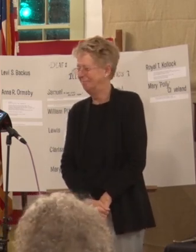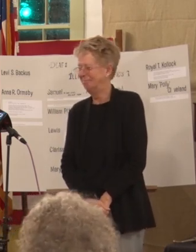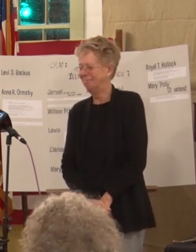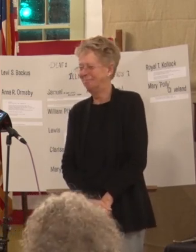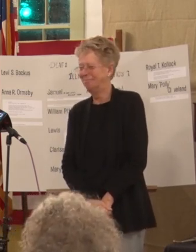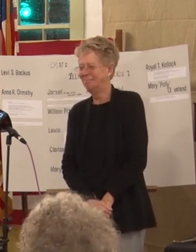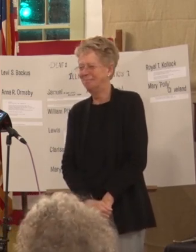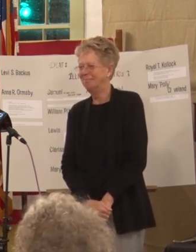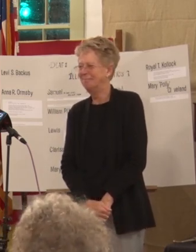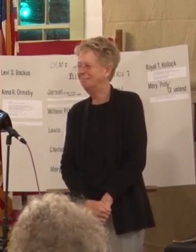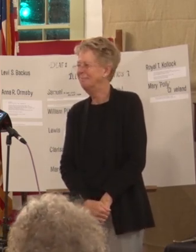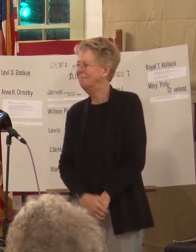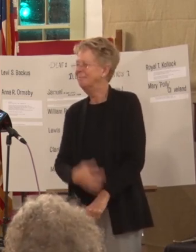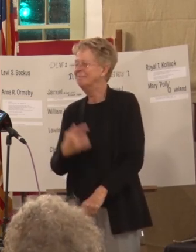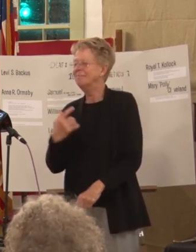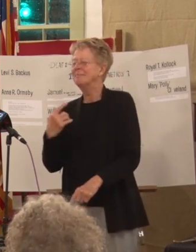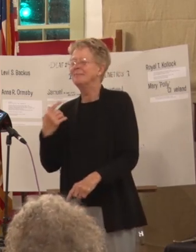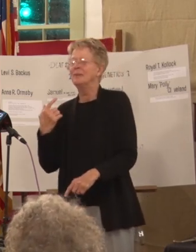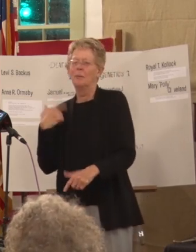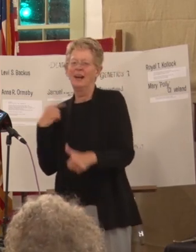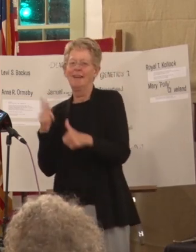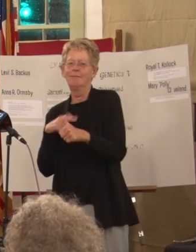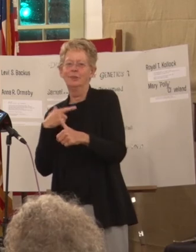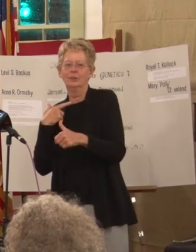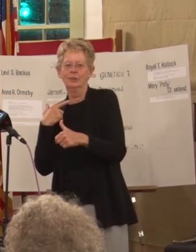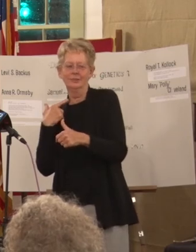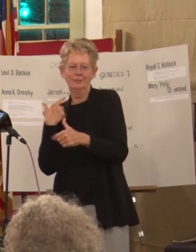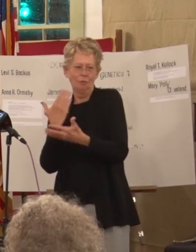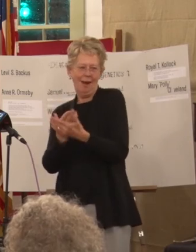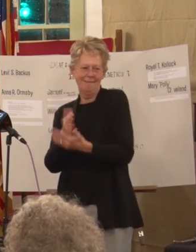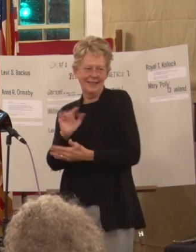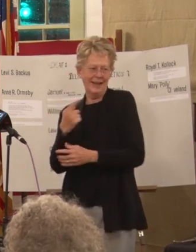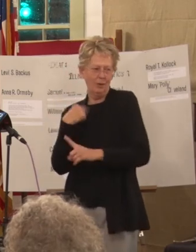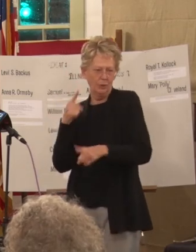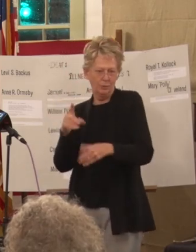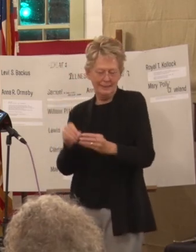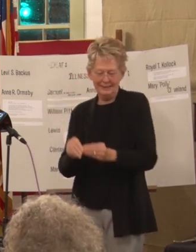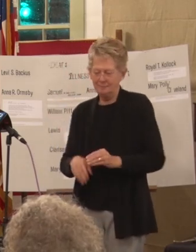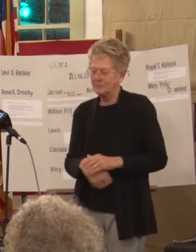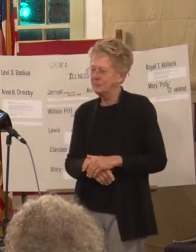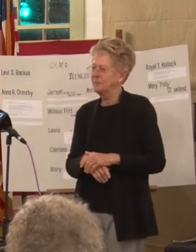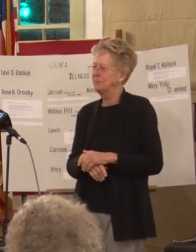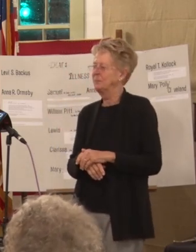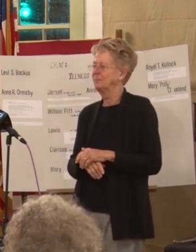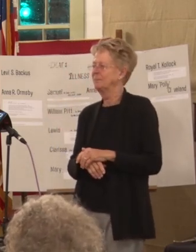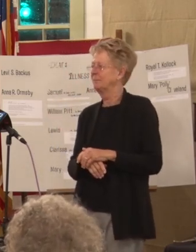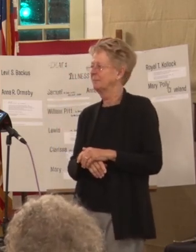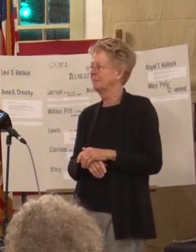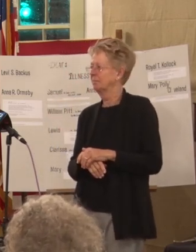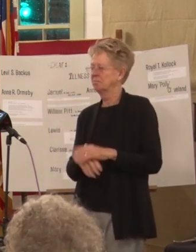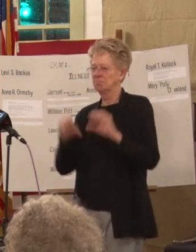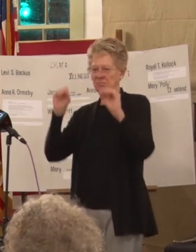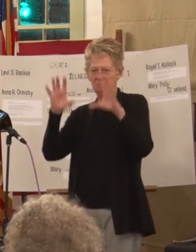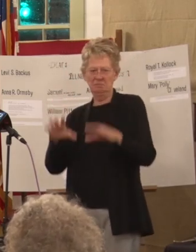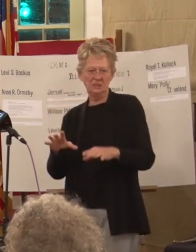I went to a meeting when I first got into Connecticut and it was teachers of the Deaf I